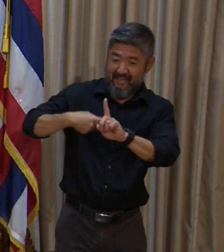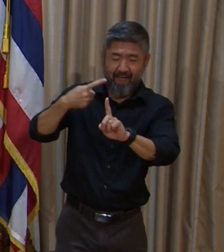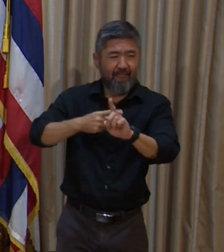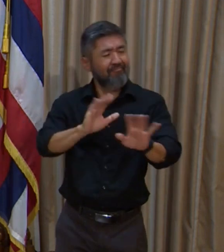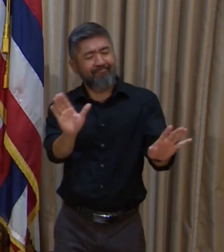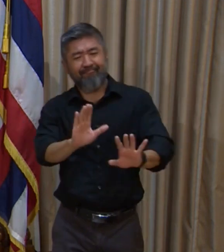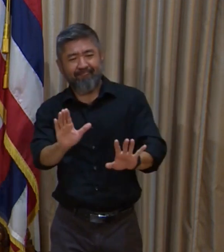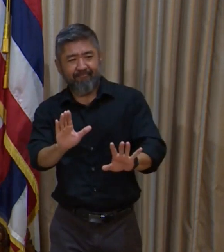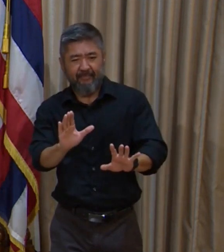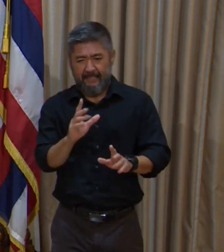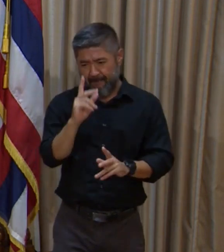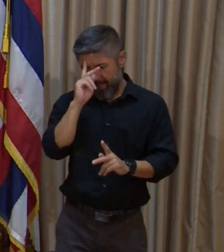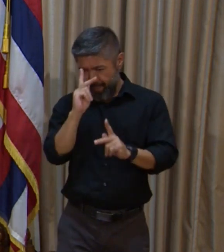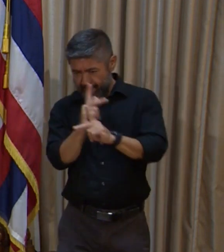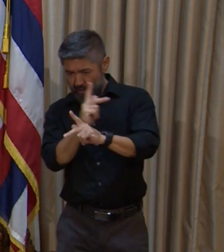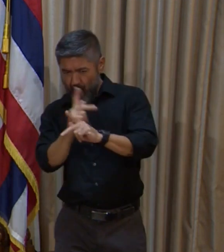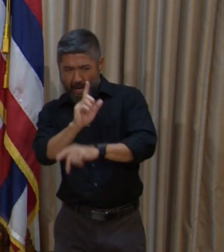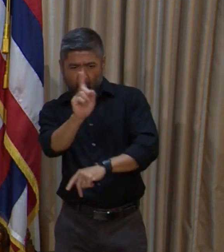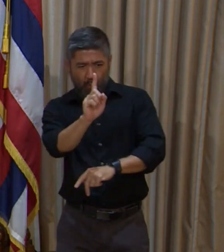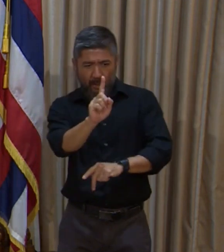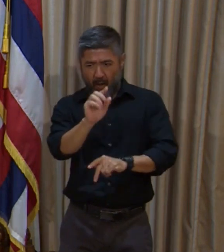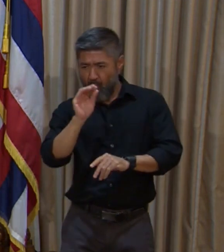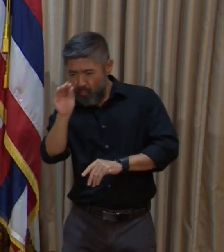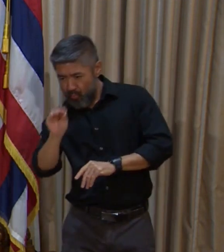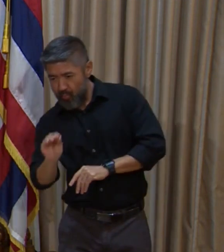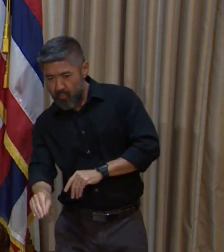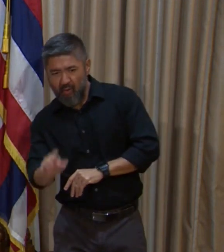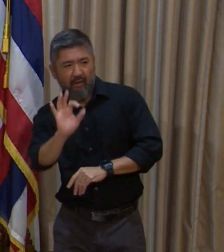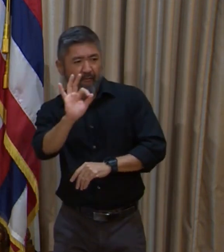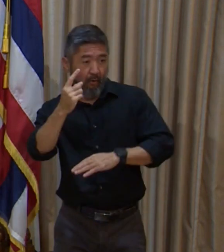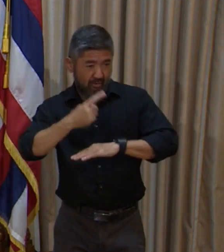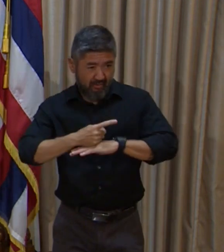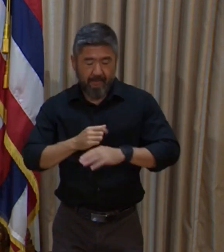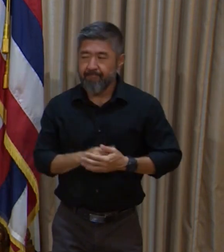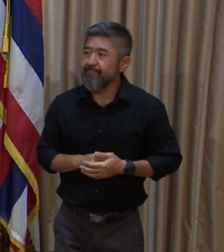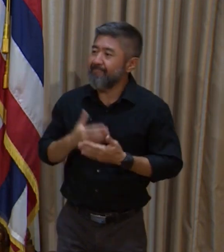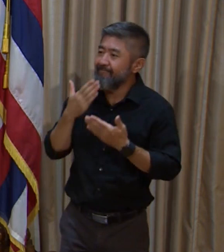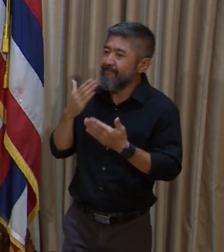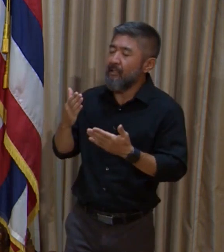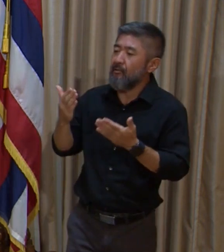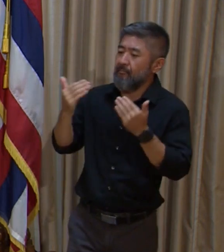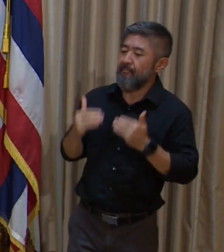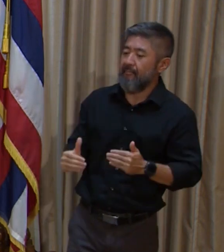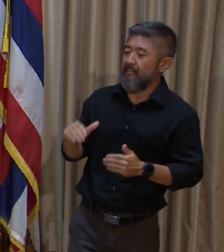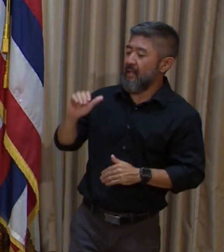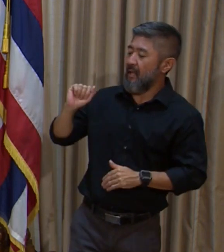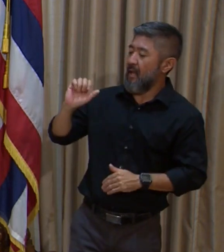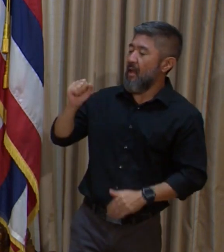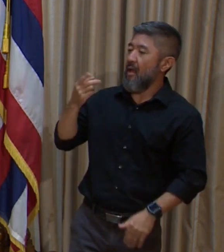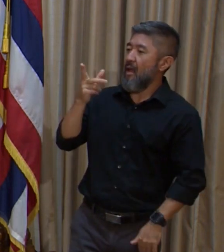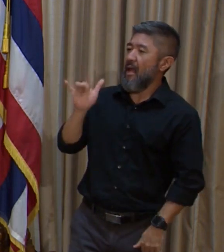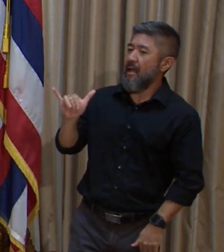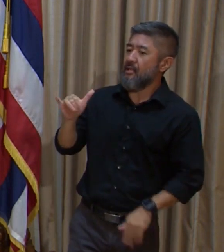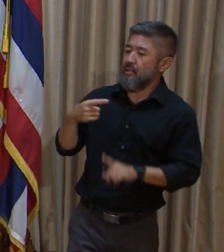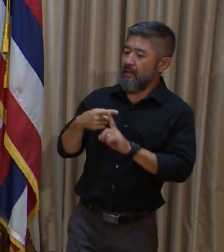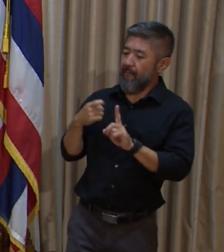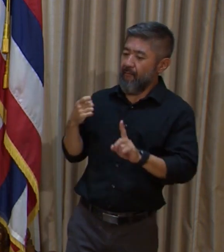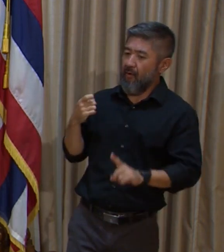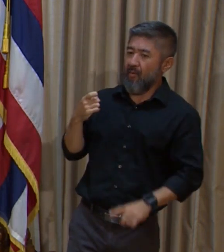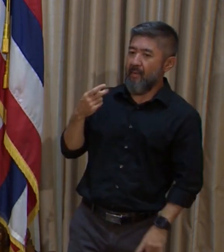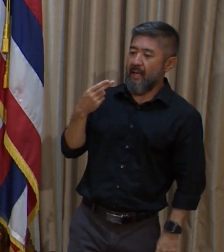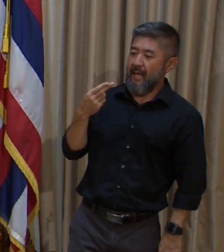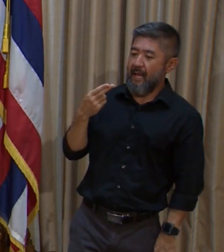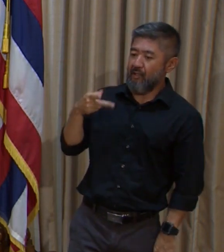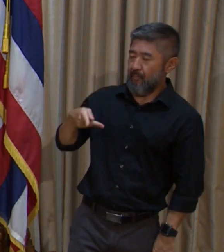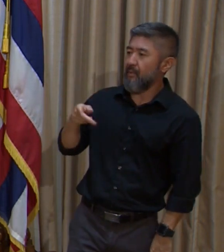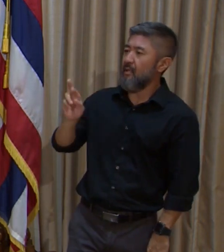furloughs in a different way. Thank you very much, Governor. Ashley Mizuo, HPR. Ashley? Hi, thanks.